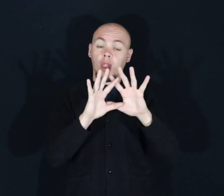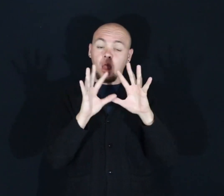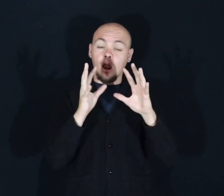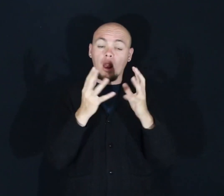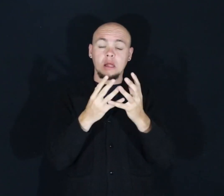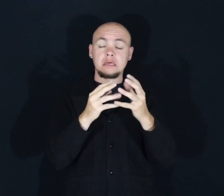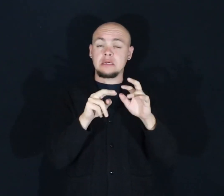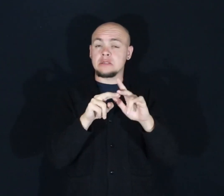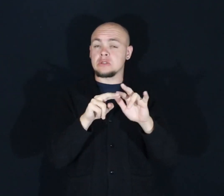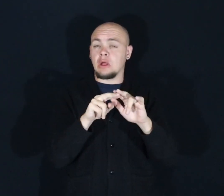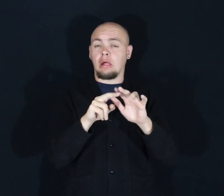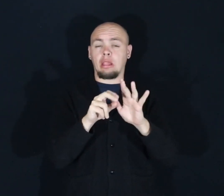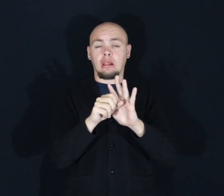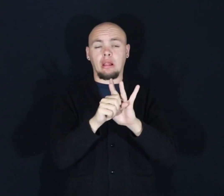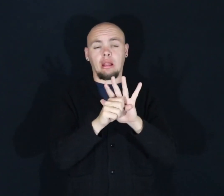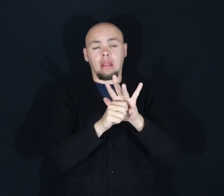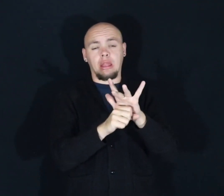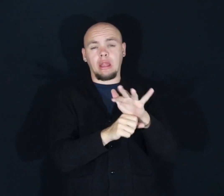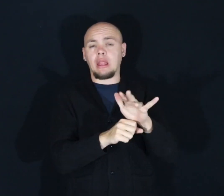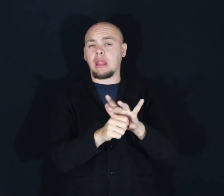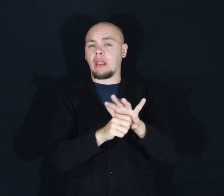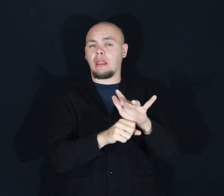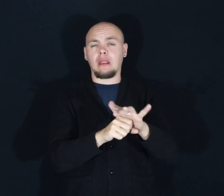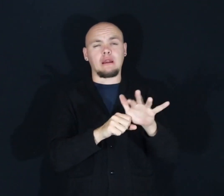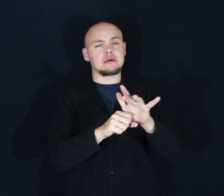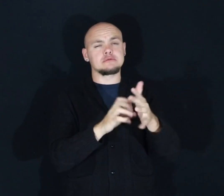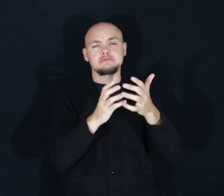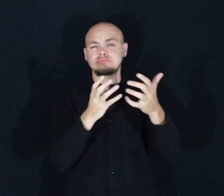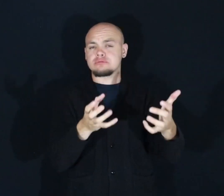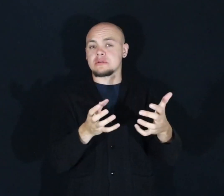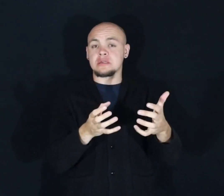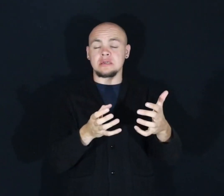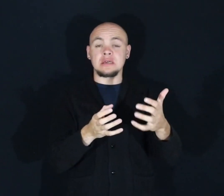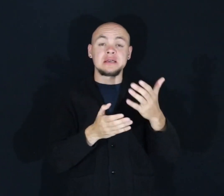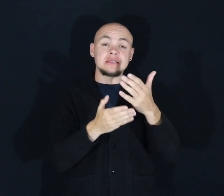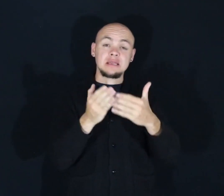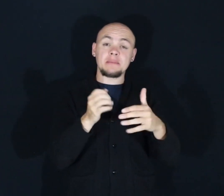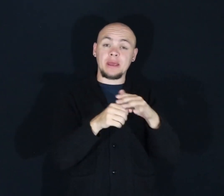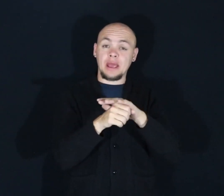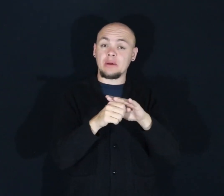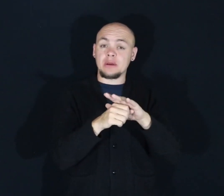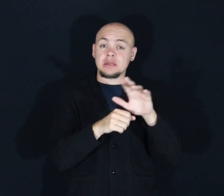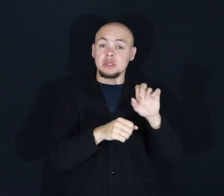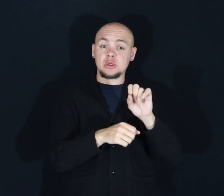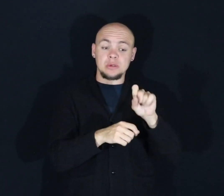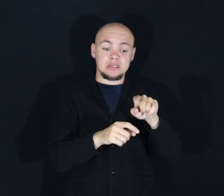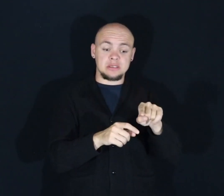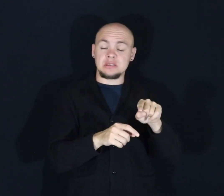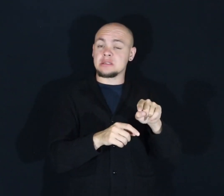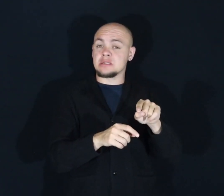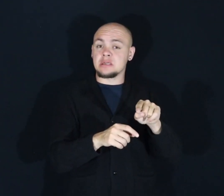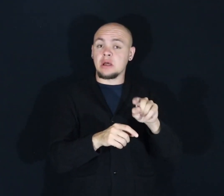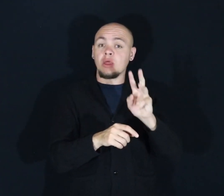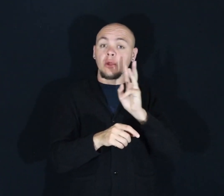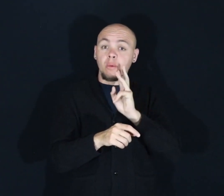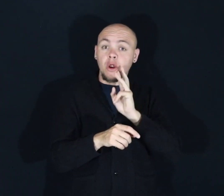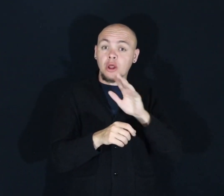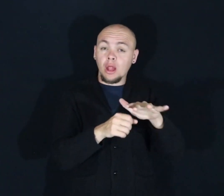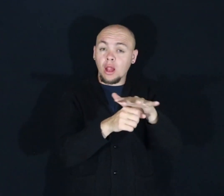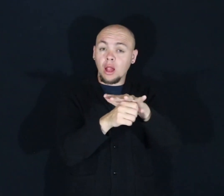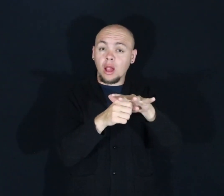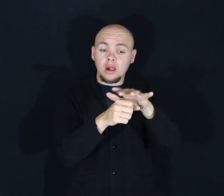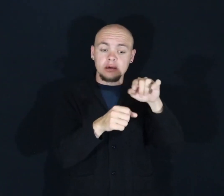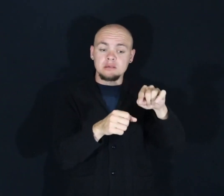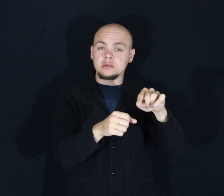And if we don't stop using road salt, some areas in the US may have drinking water that is too salty for human consumption